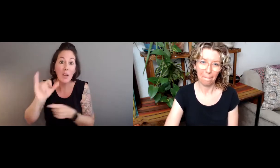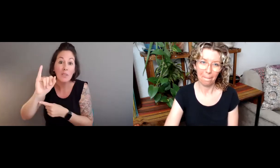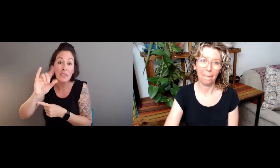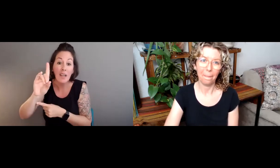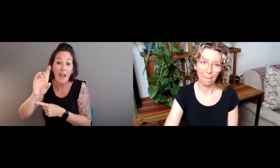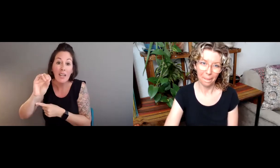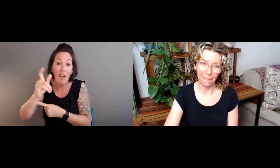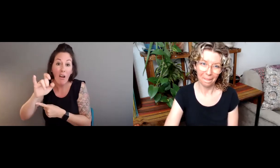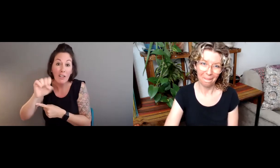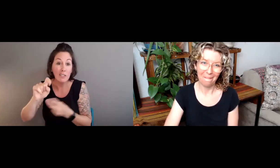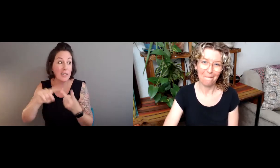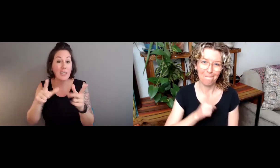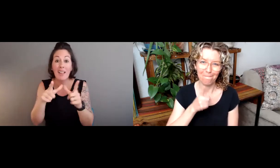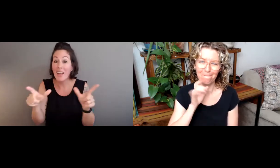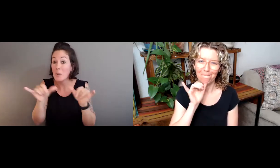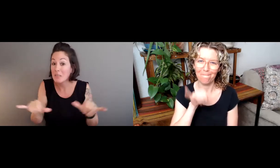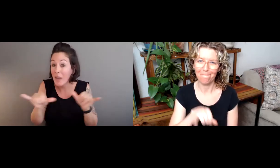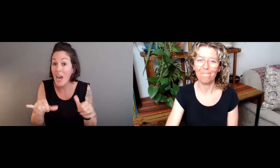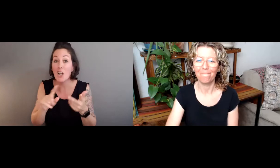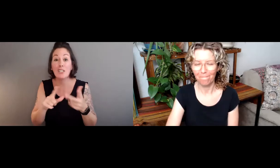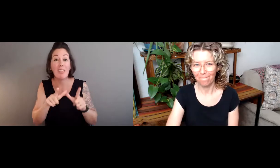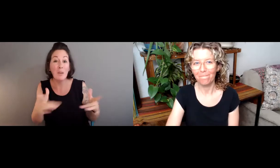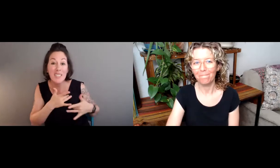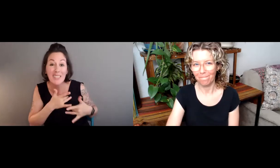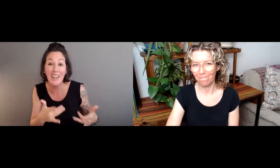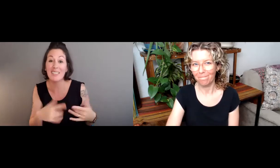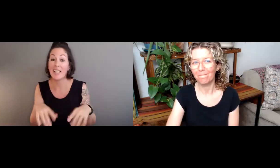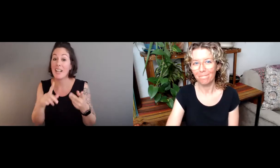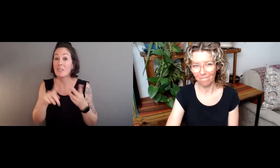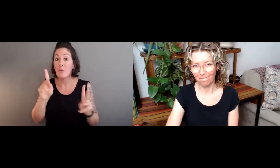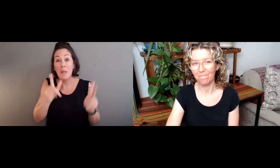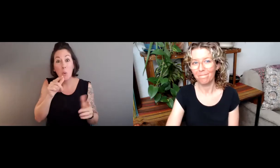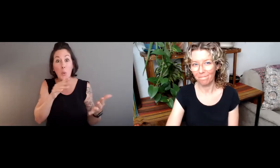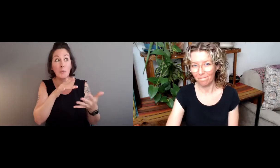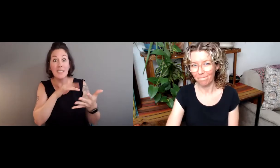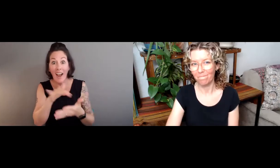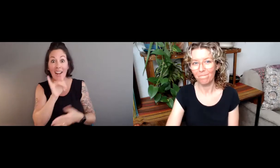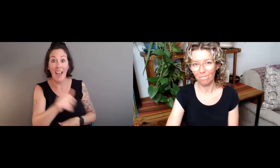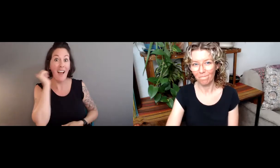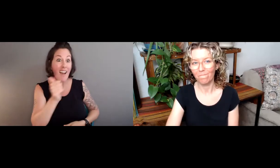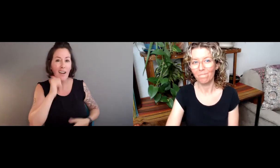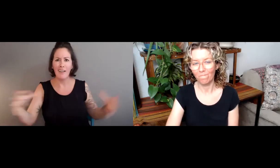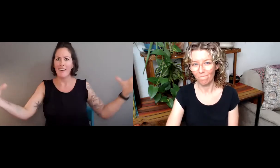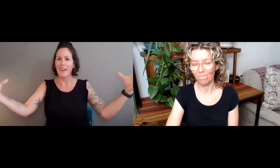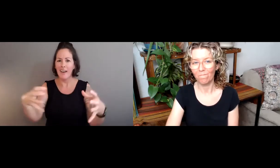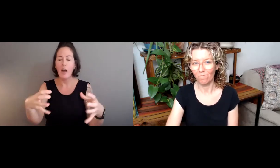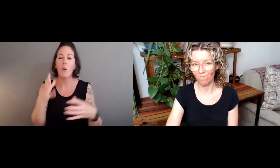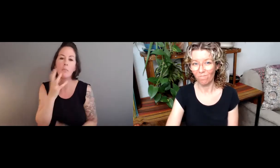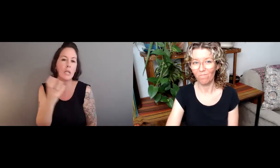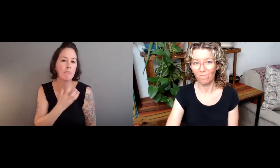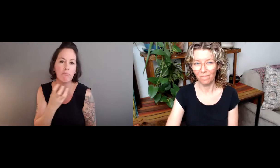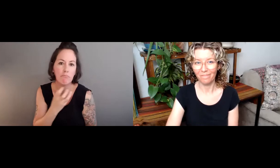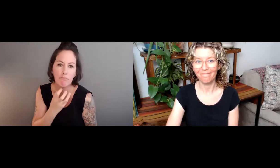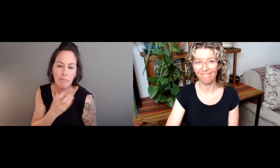that with thinking about language ideologies, language patterns. And people who